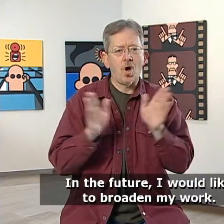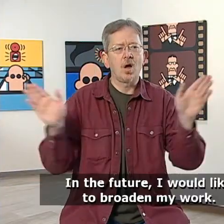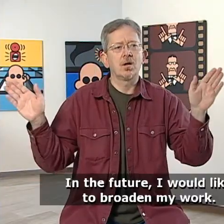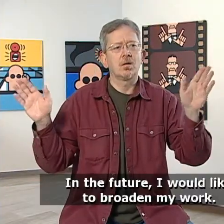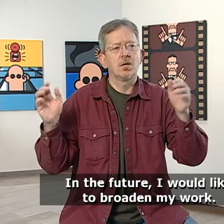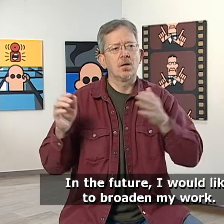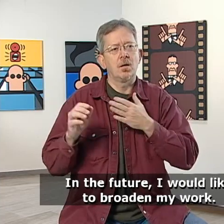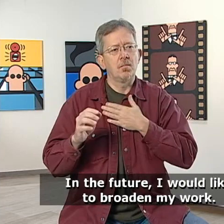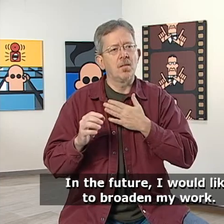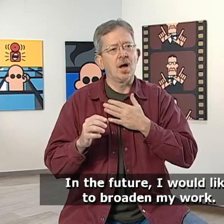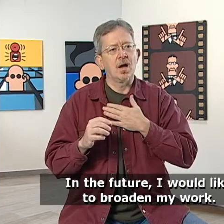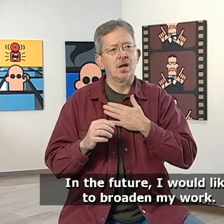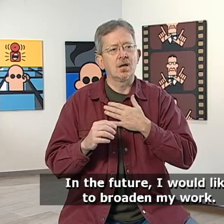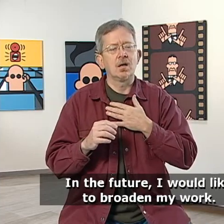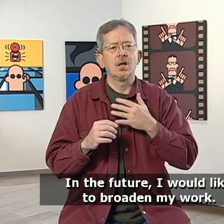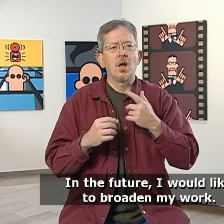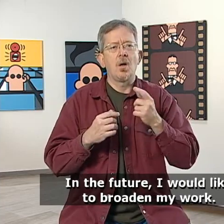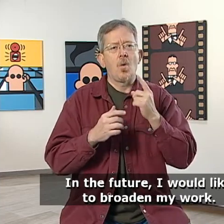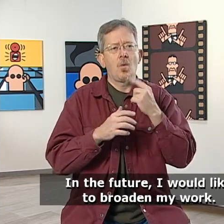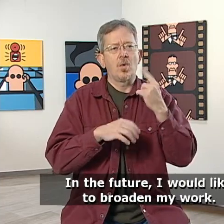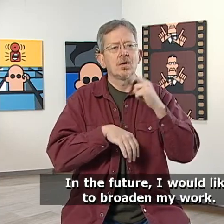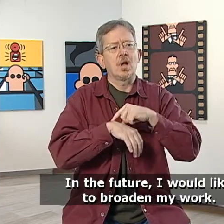In the future, I would like to broaden my work.